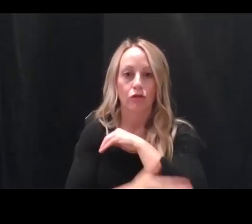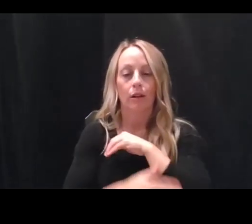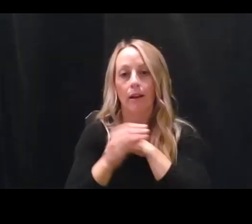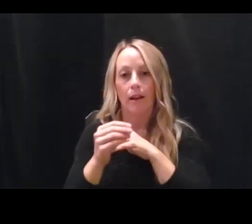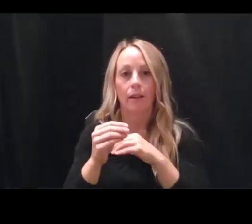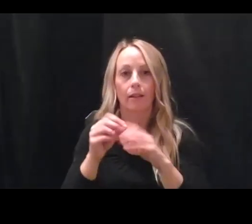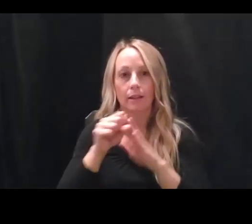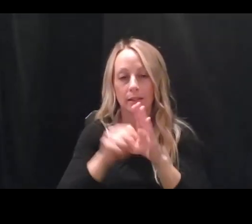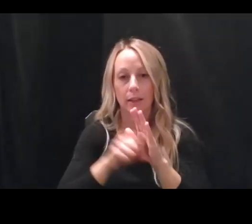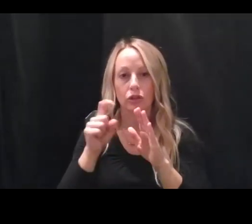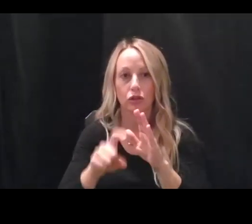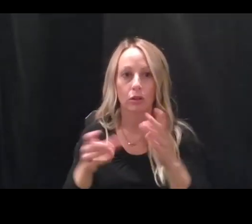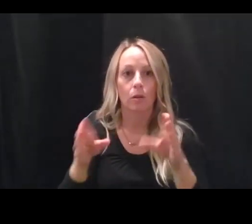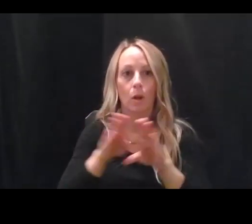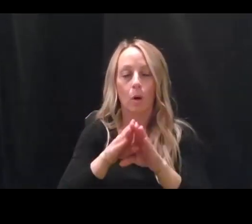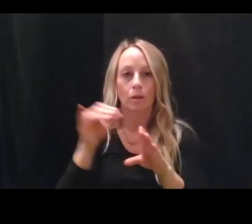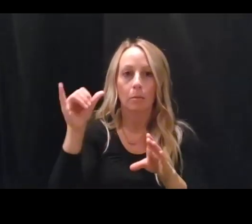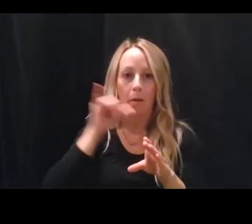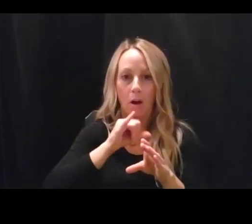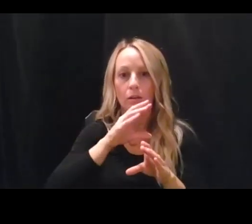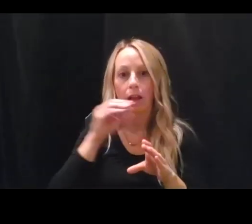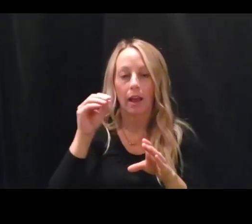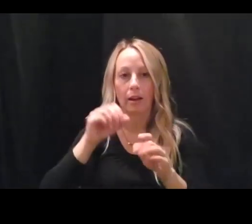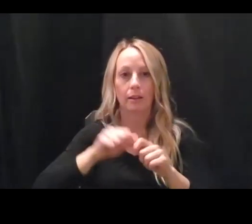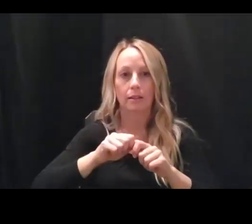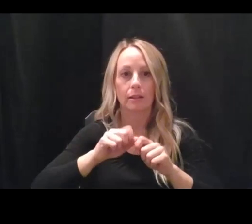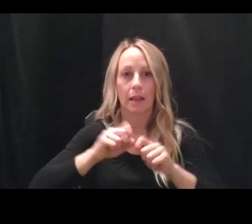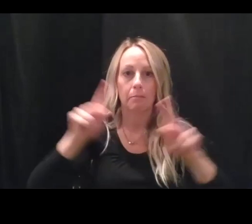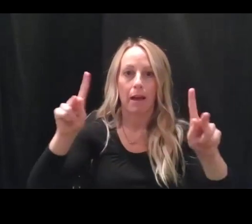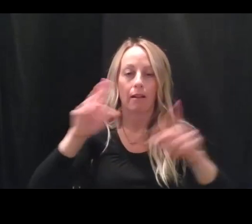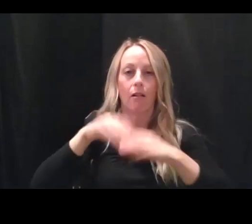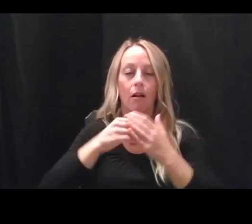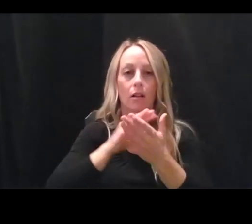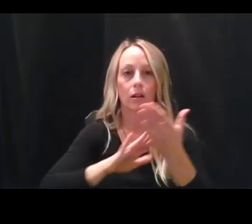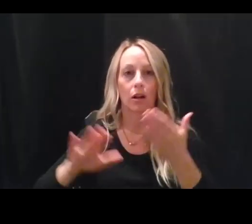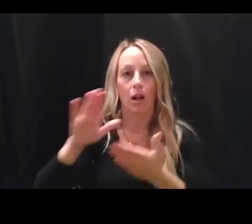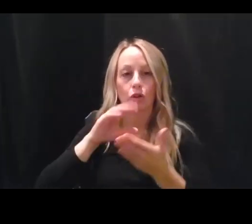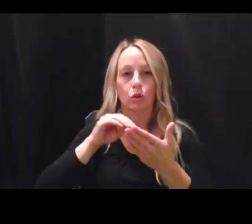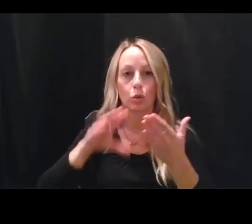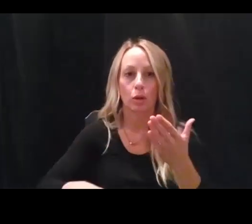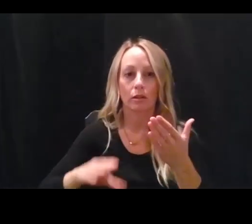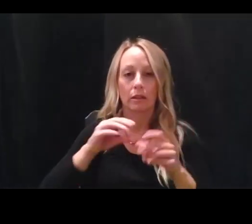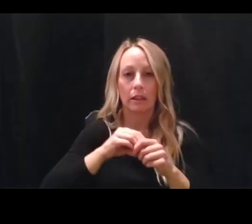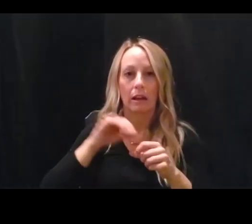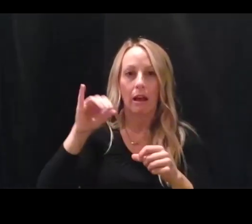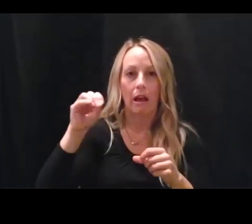in 61 counties and test all returning college students for the virus. Why is Iowa seeing such a spike?